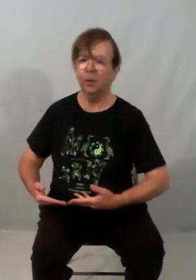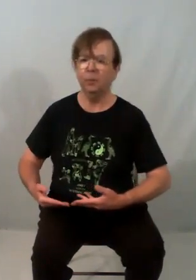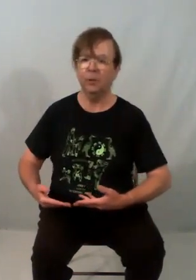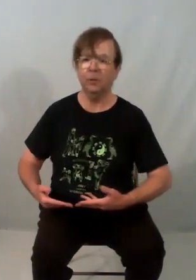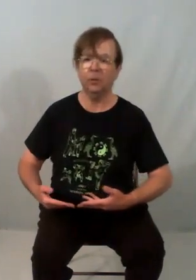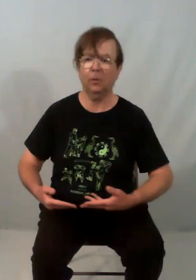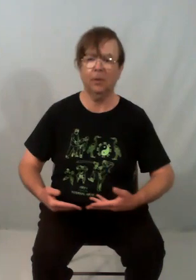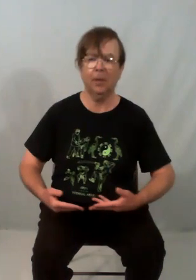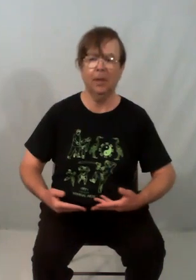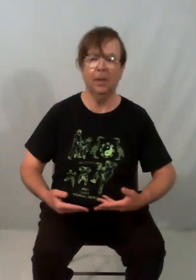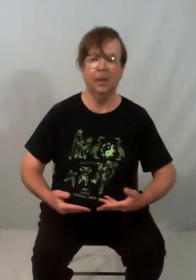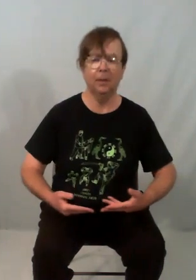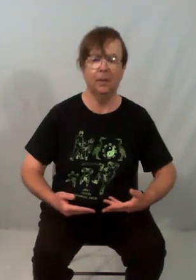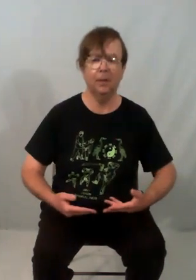with your shoulder. Two,